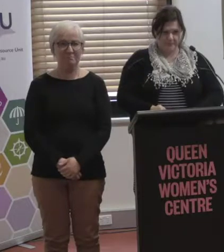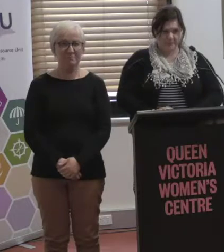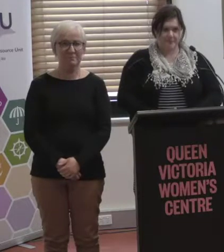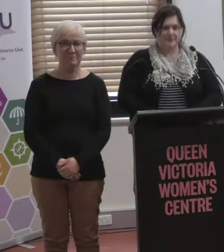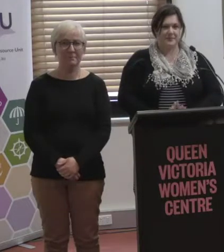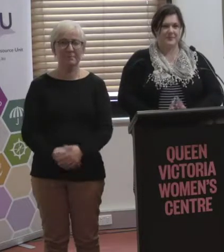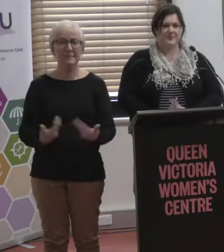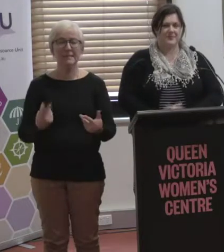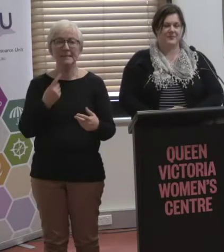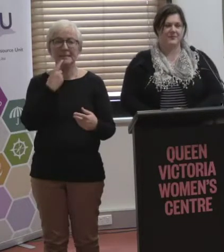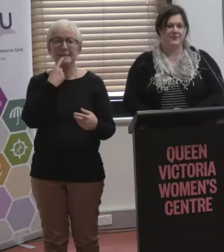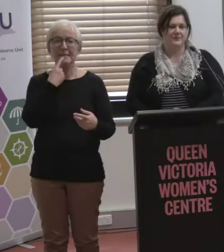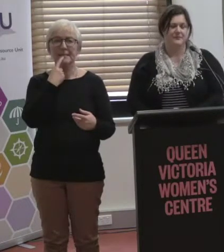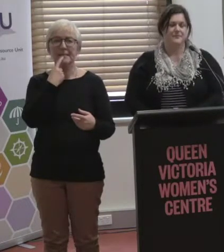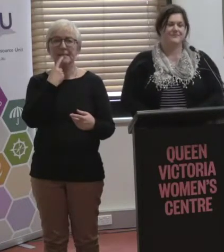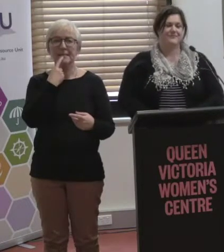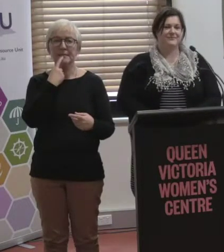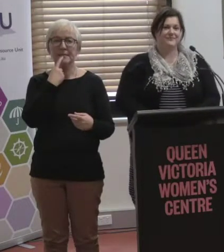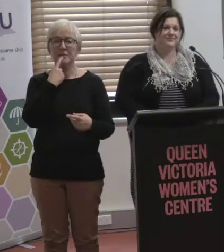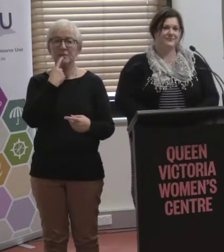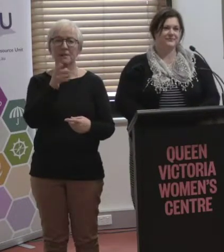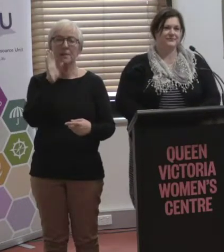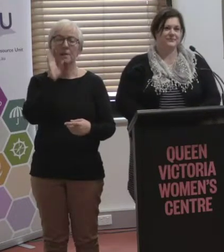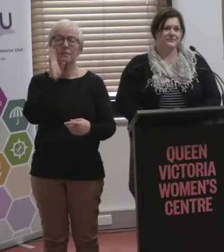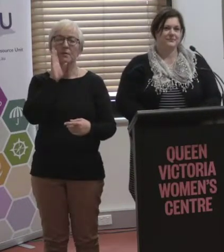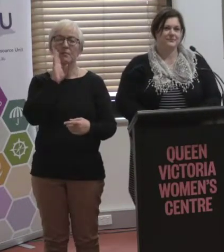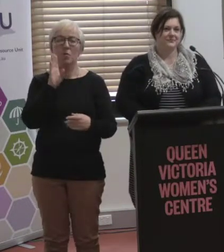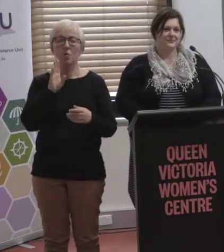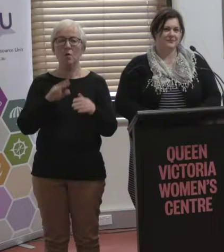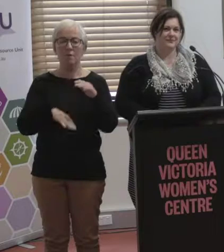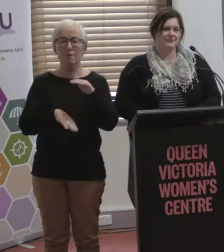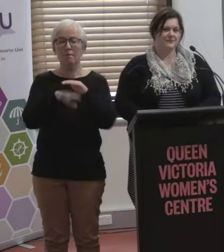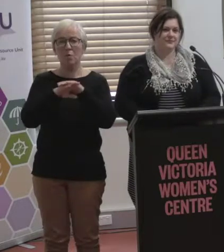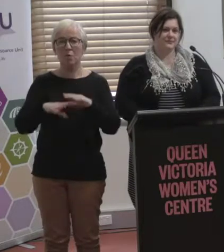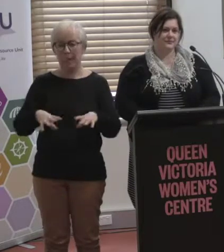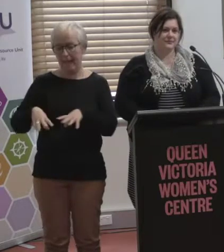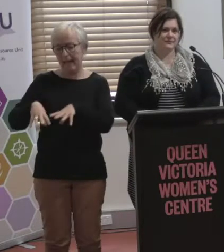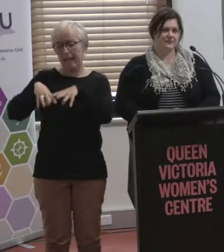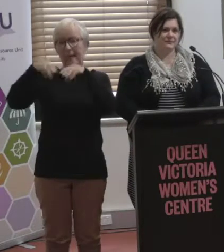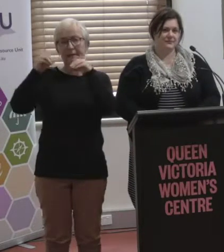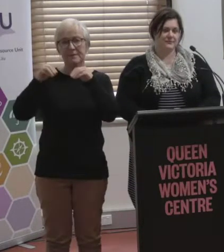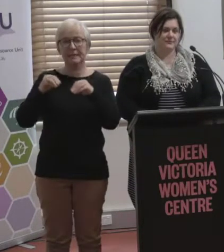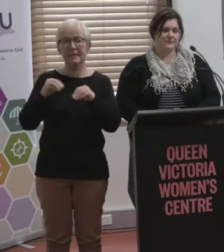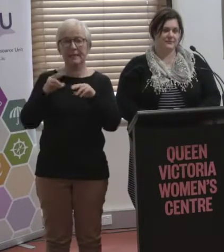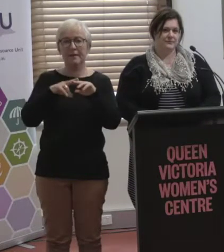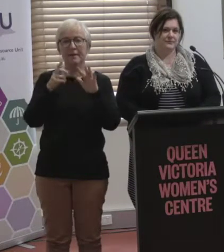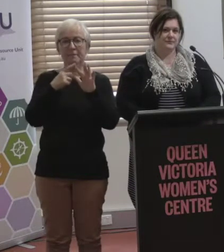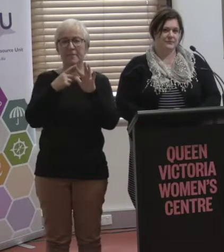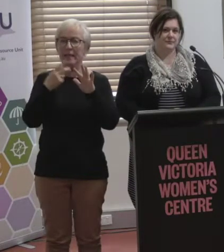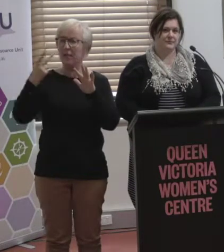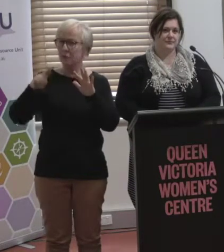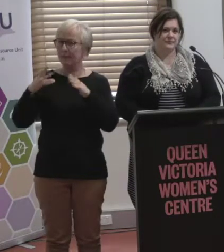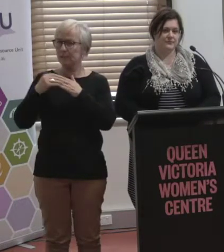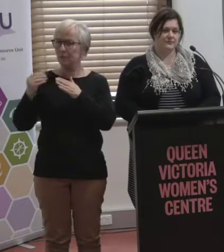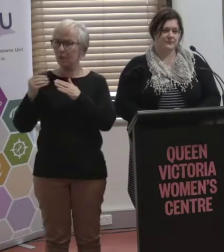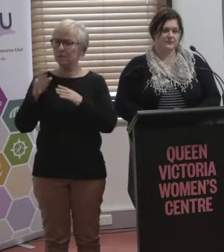You were saying before that the lifting fee, the full lifting fee can be $20. What was the partial fee, just out of